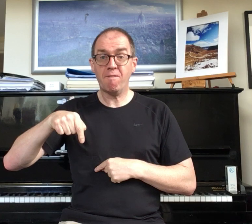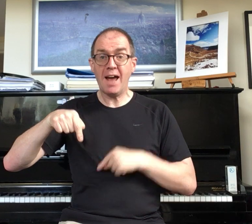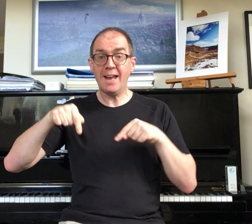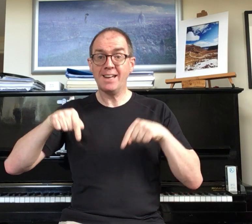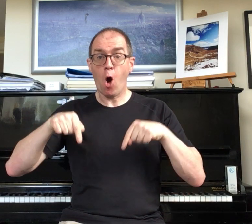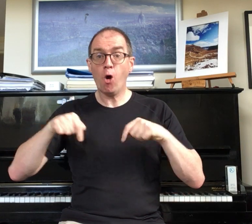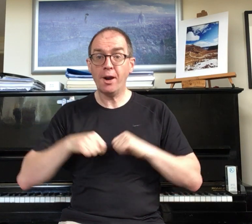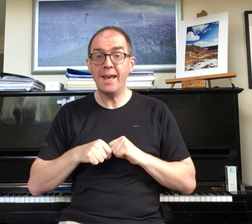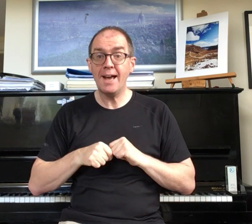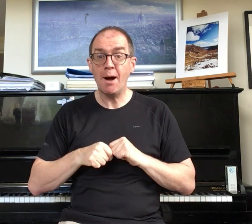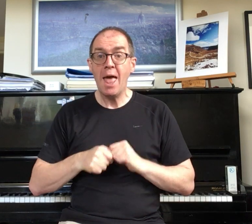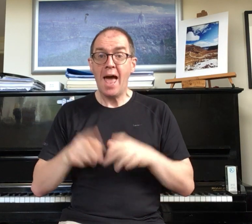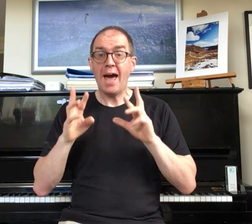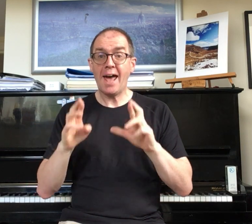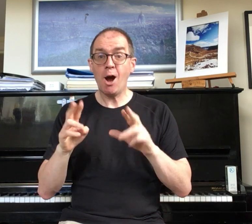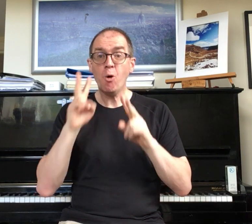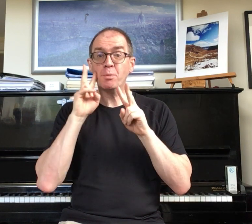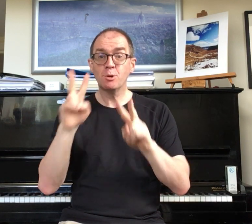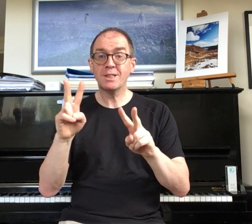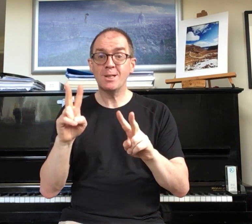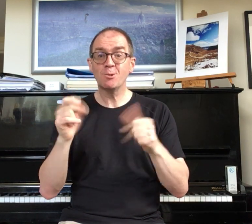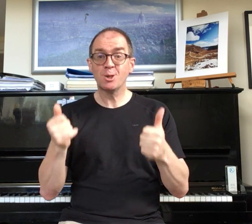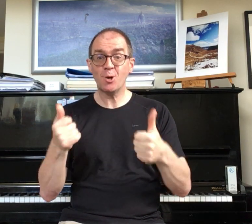find on here and I hope to see you soon.